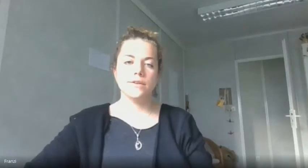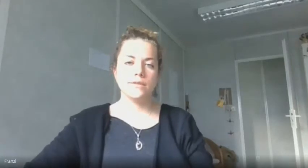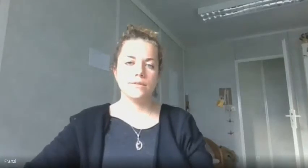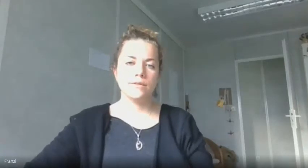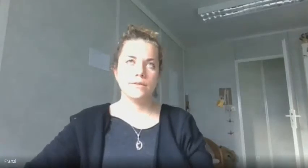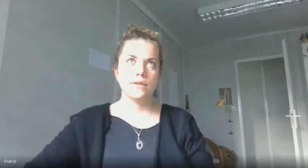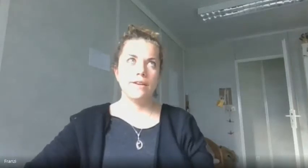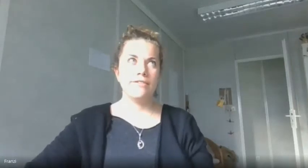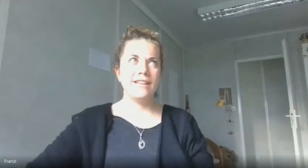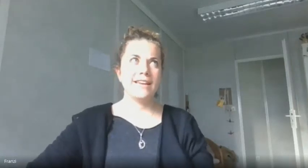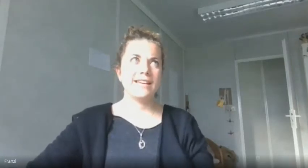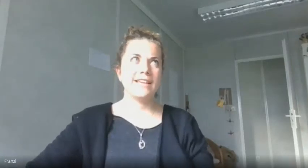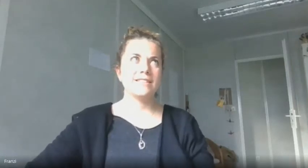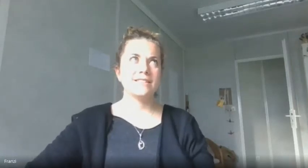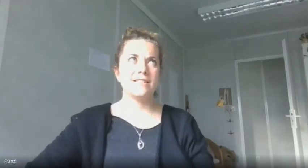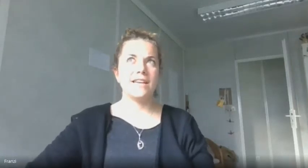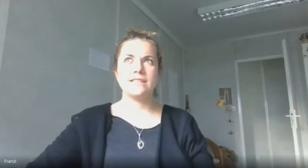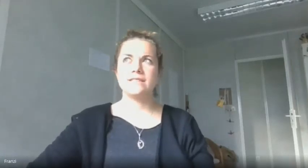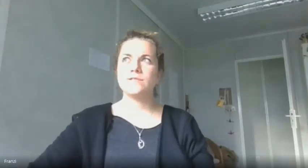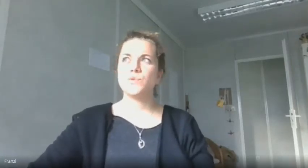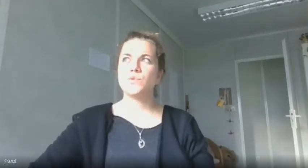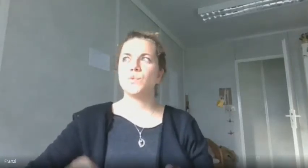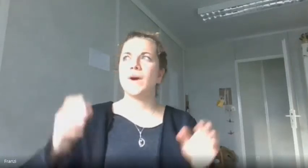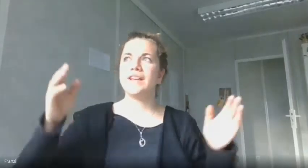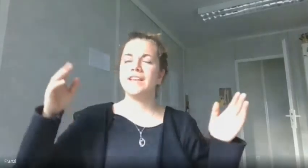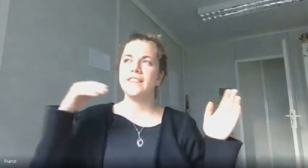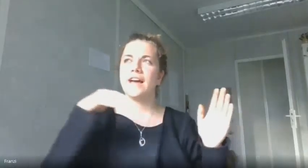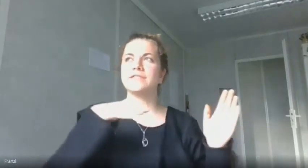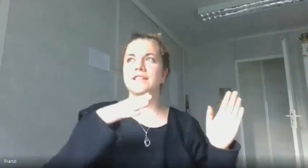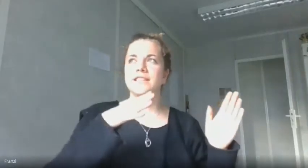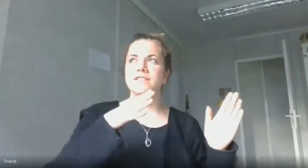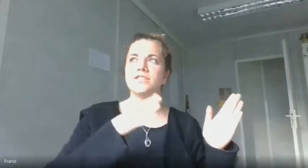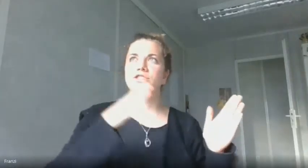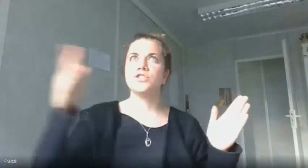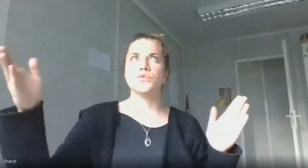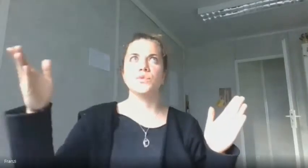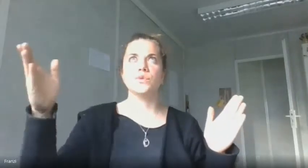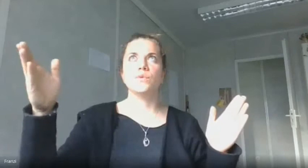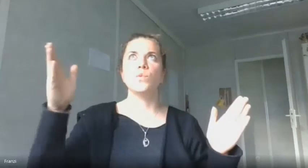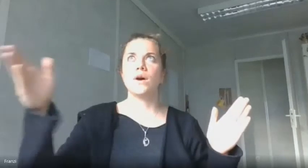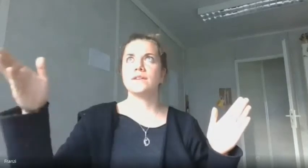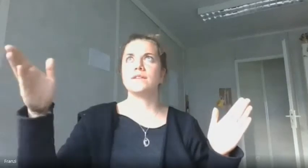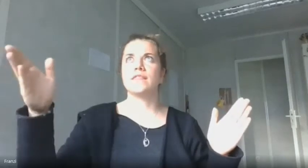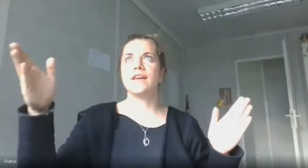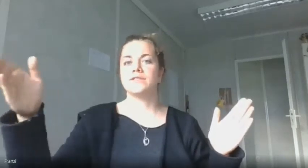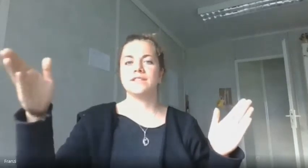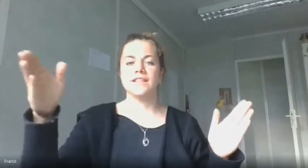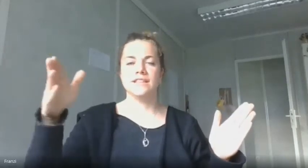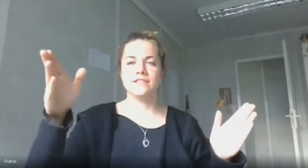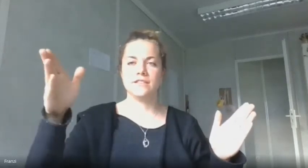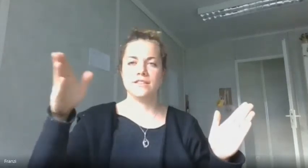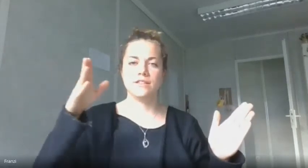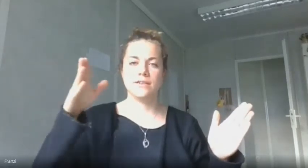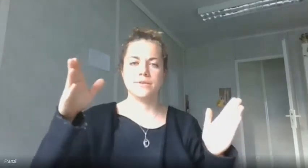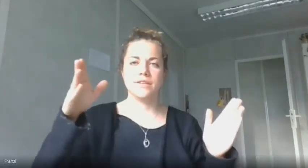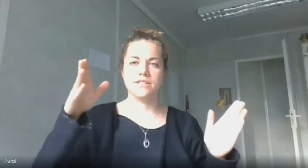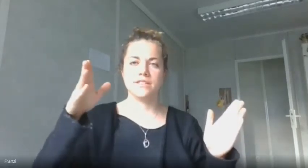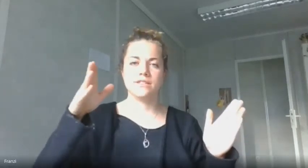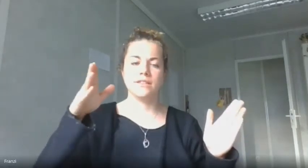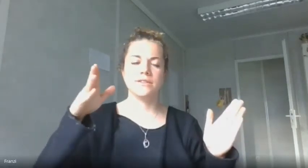i feel like it's it's 20 000 liter to 1000 liter in comparison so